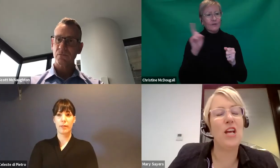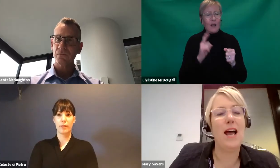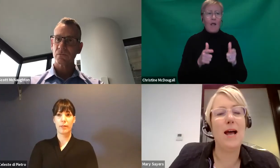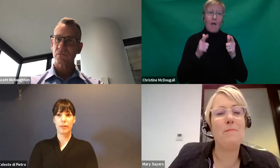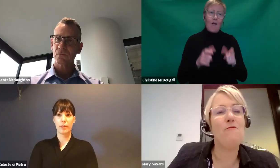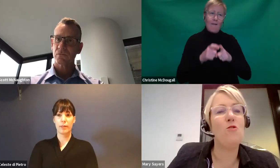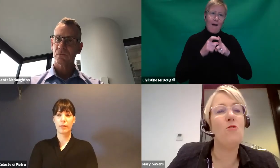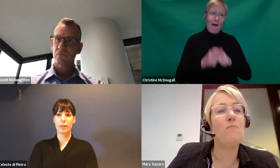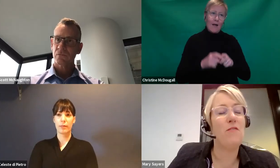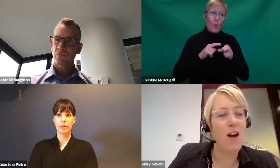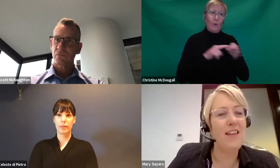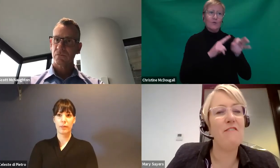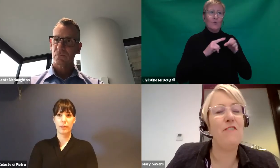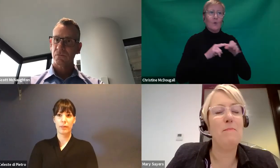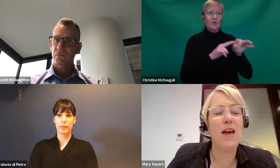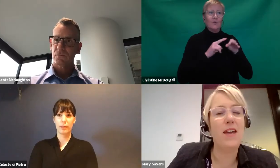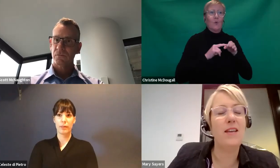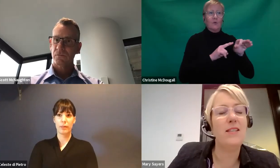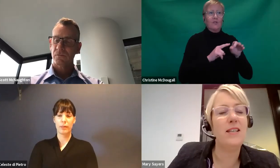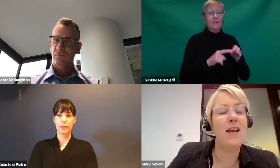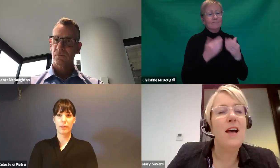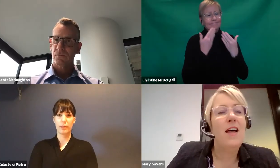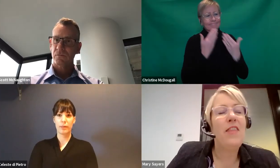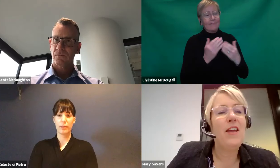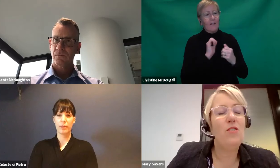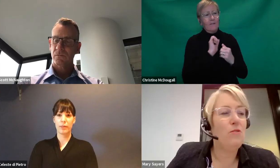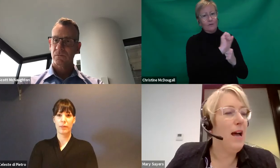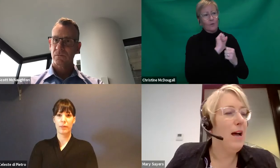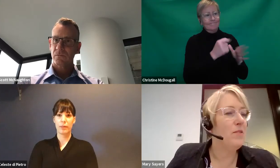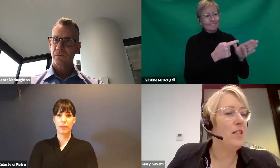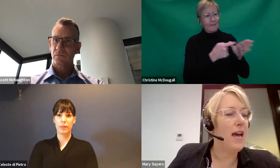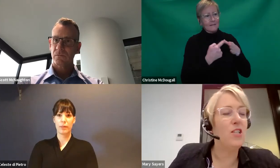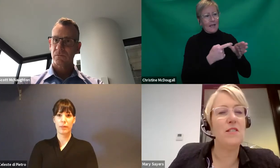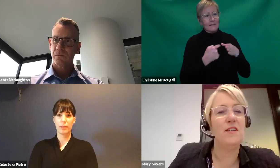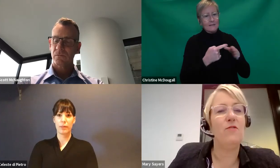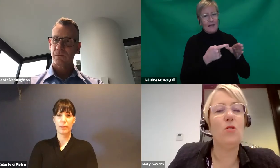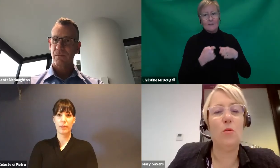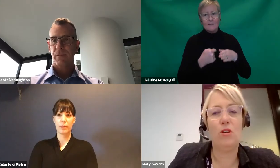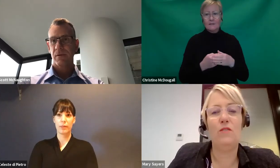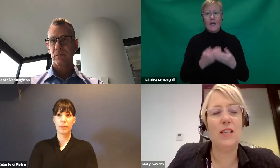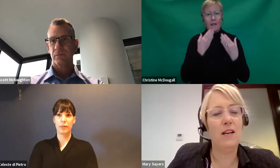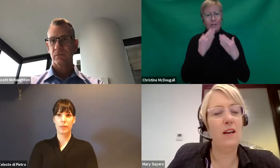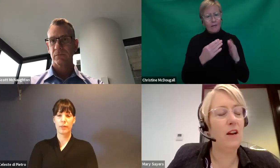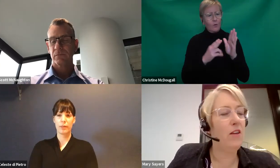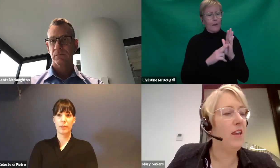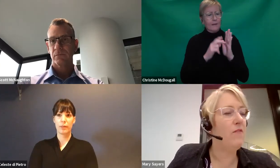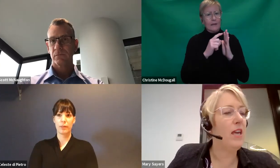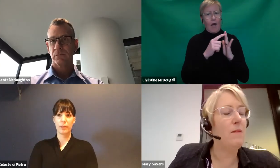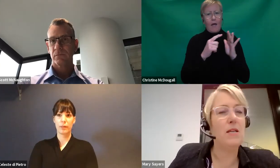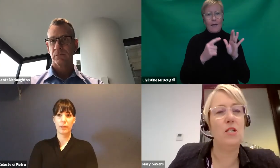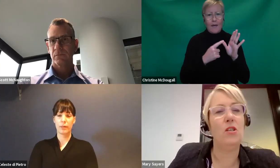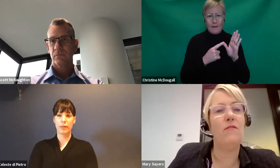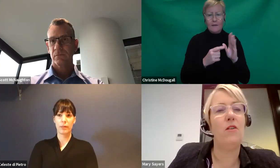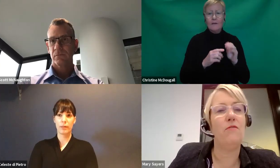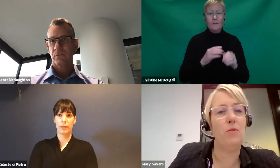much for providing that feedback. And thank you to the agency for all the work you've done. And I think if a